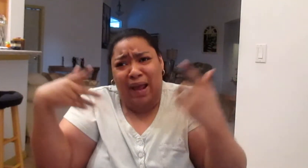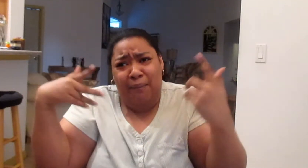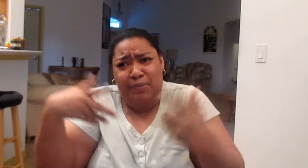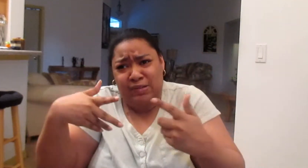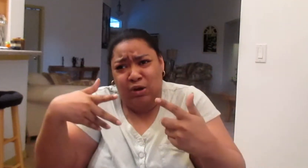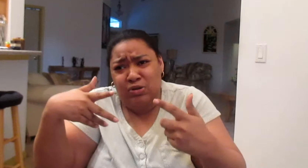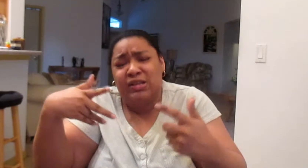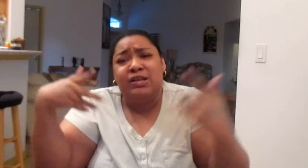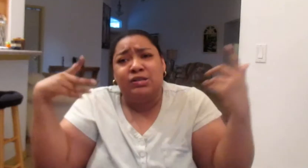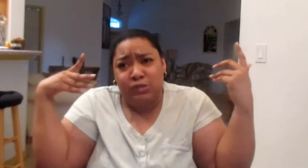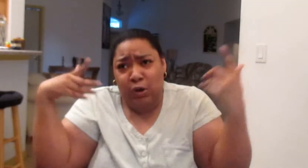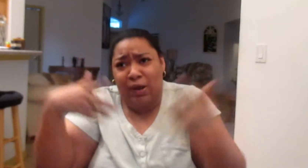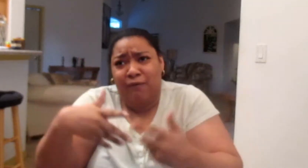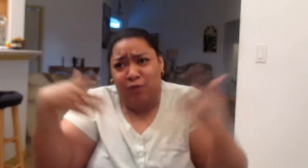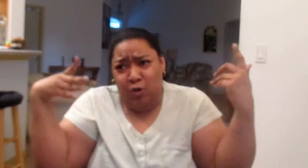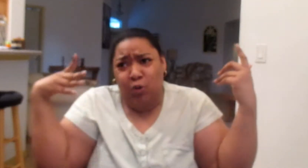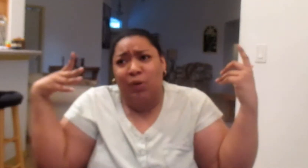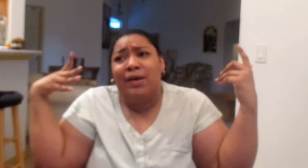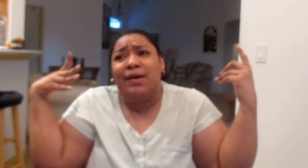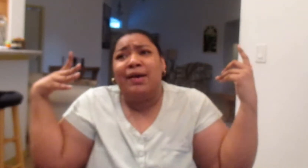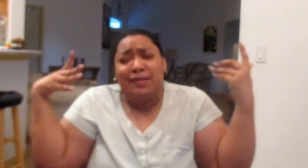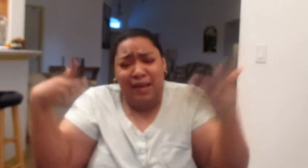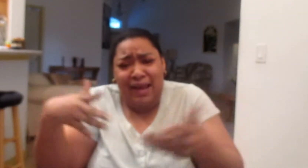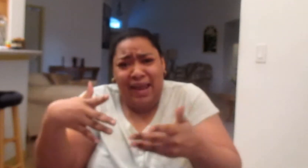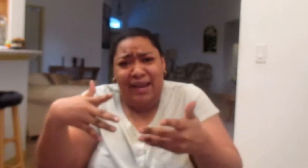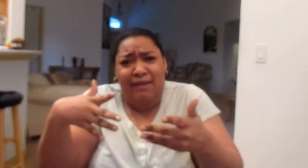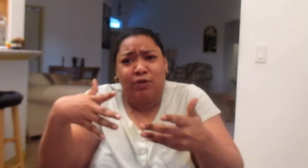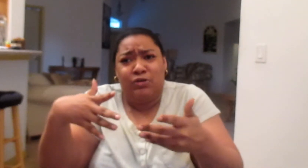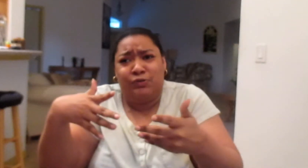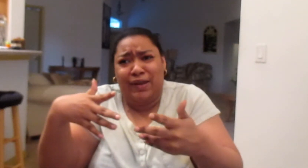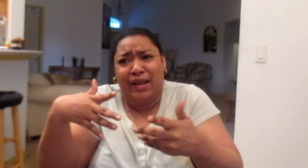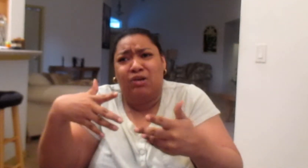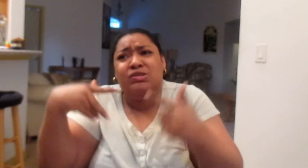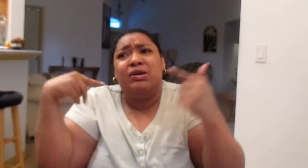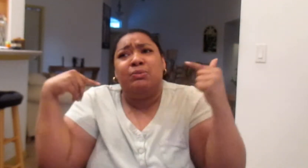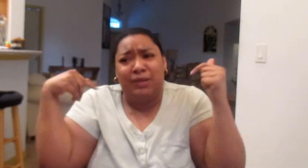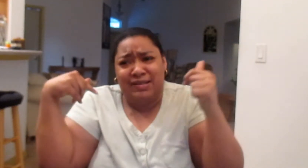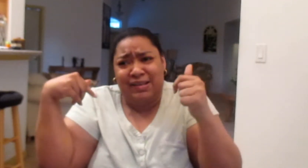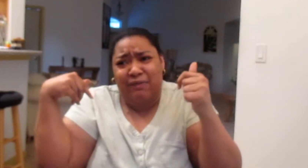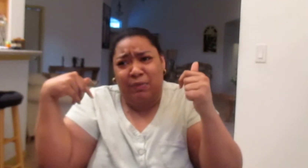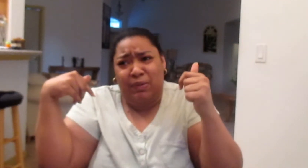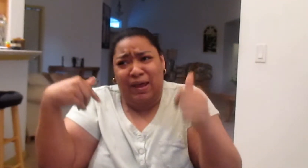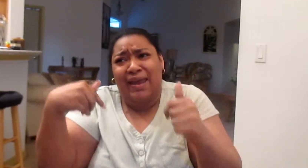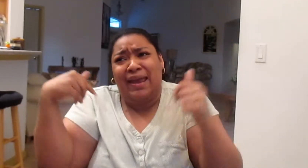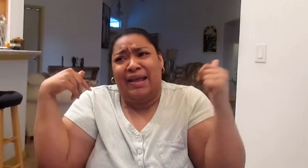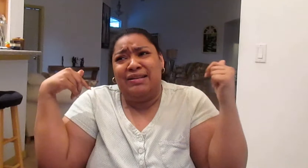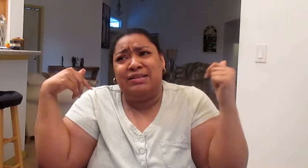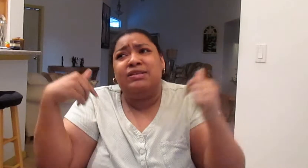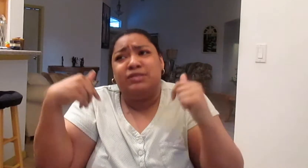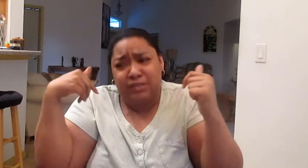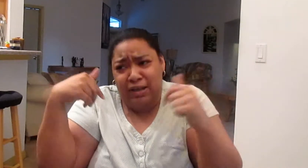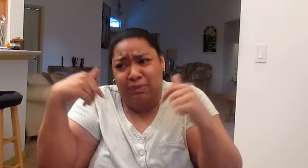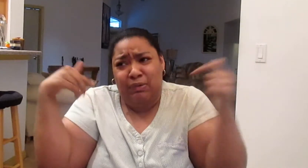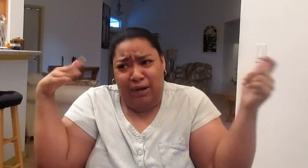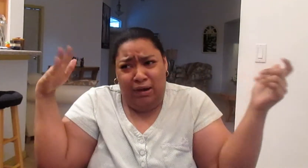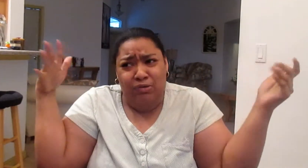episodes so if you like any of those videos please give them a like and share them around